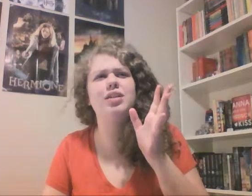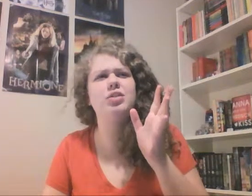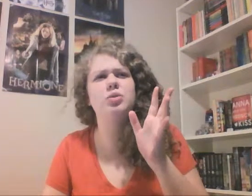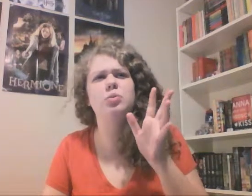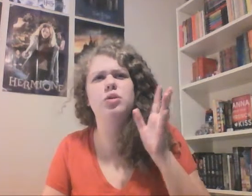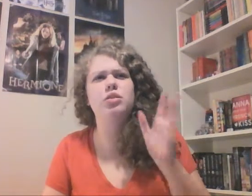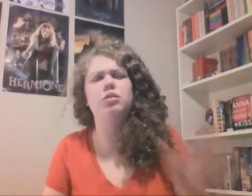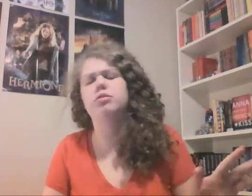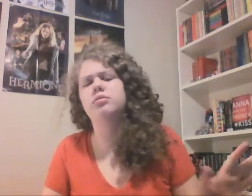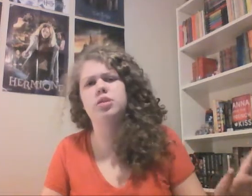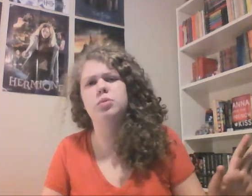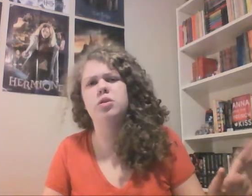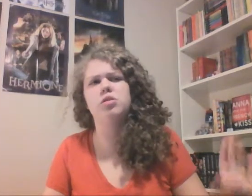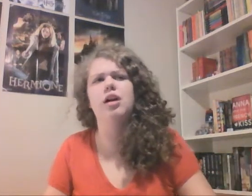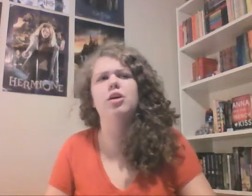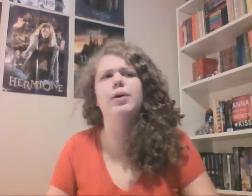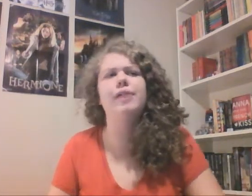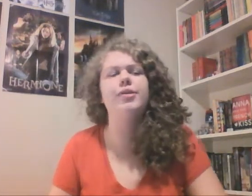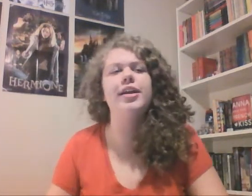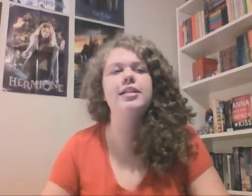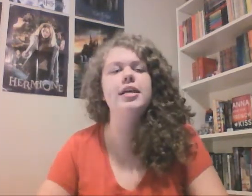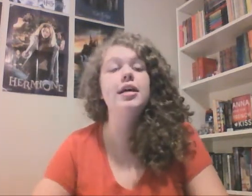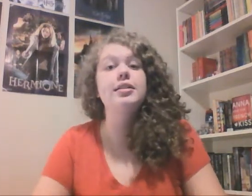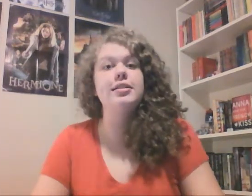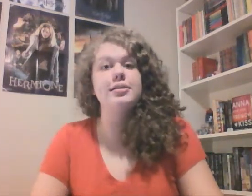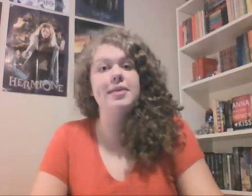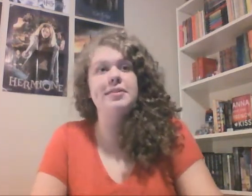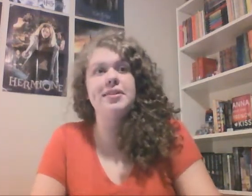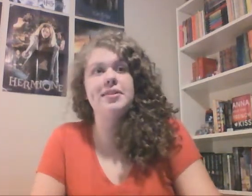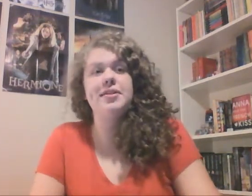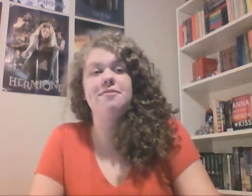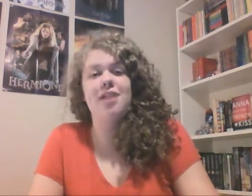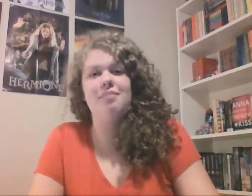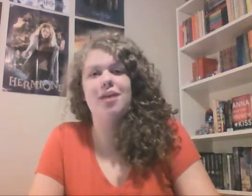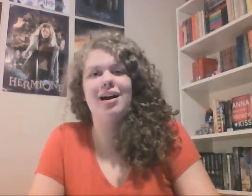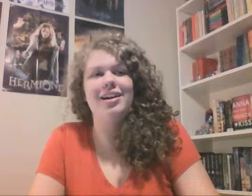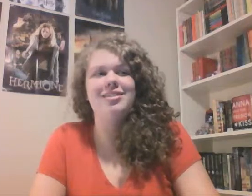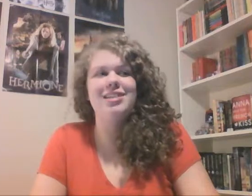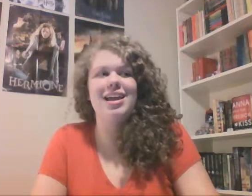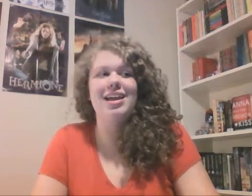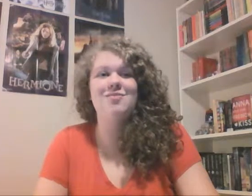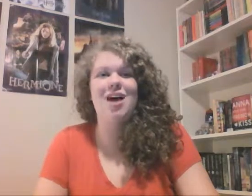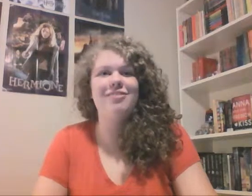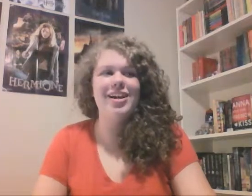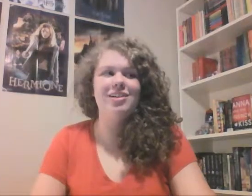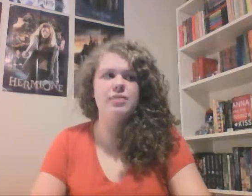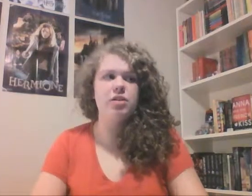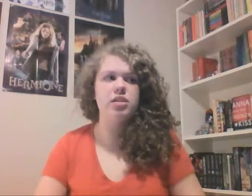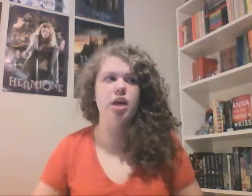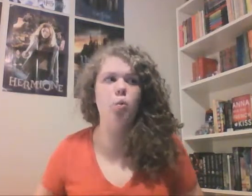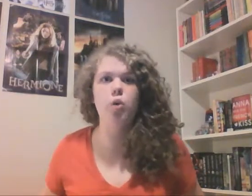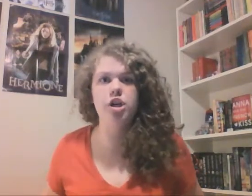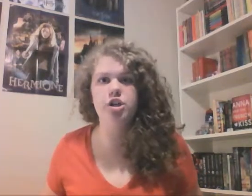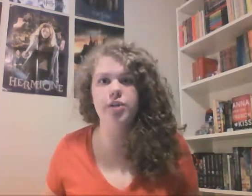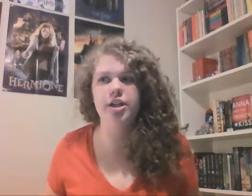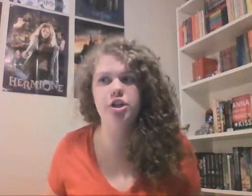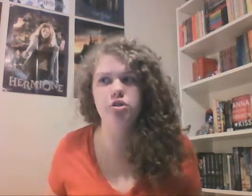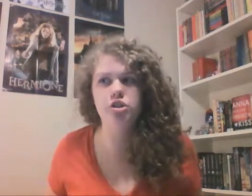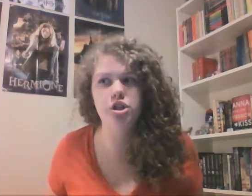Hotel Dumont or Dumont Hotel or whatever it is to speak with the vampires. And Raphael comes out and he's like, what are you doing here? You should